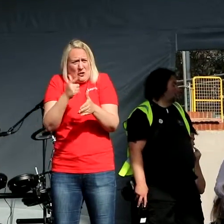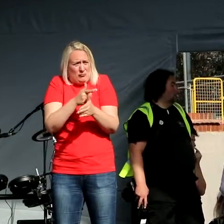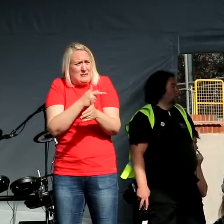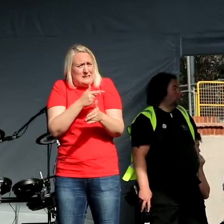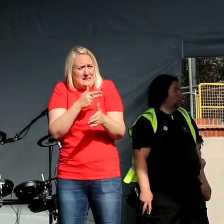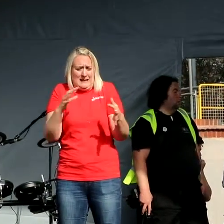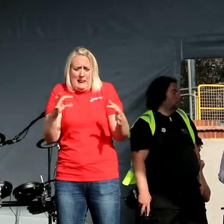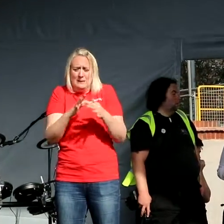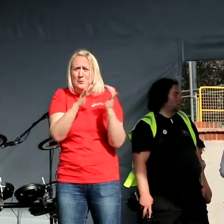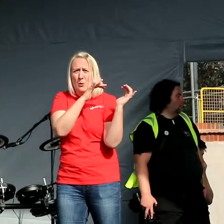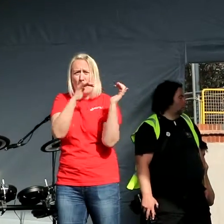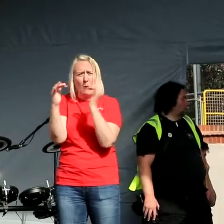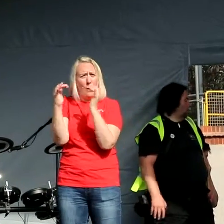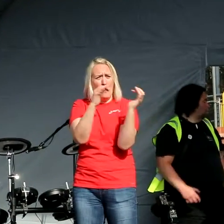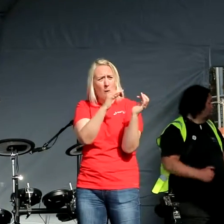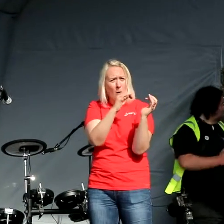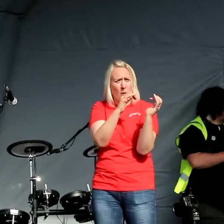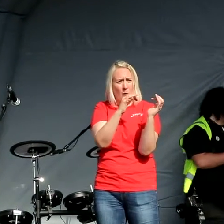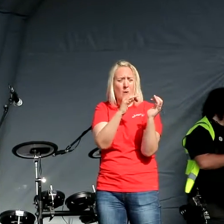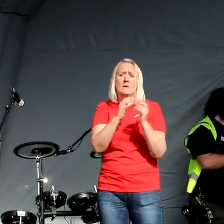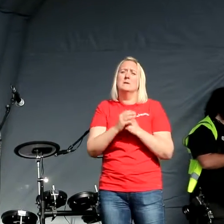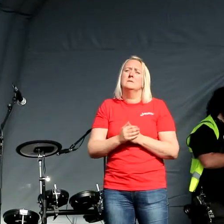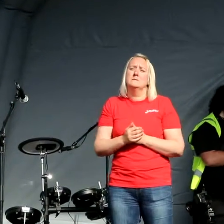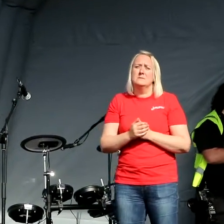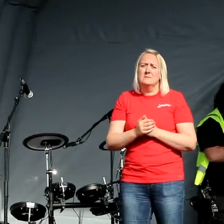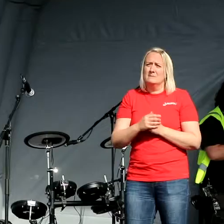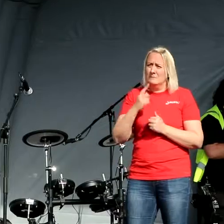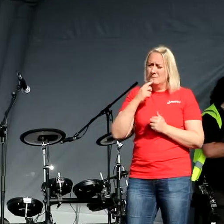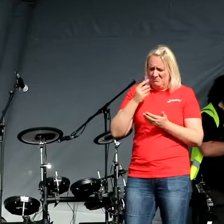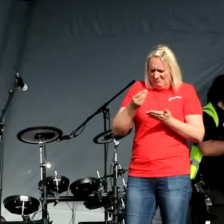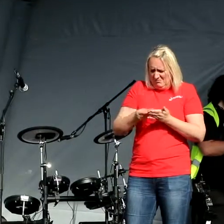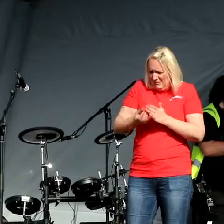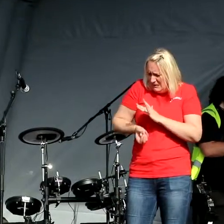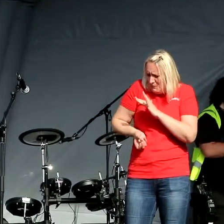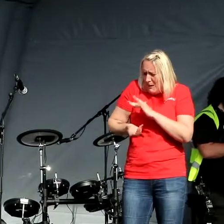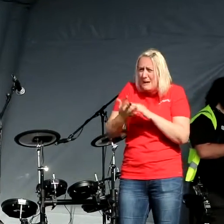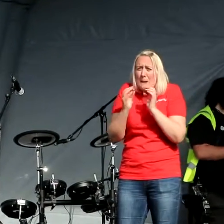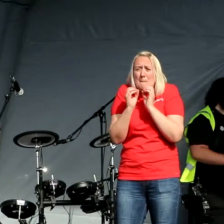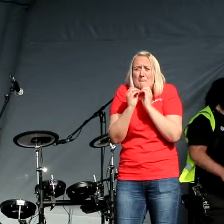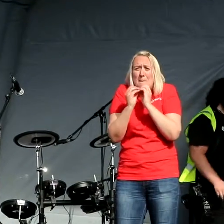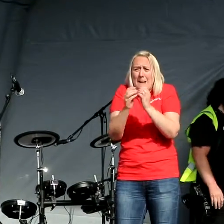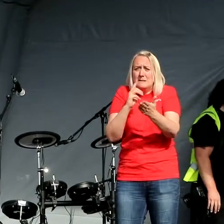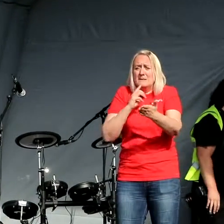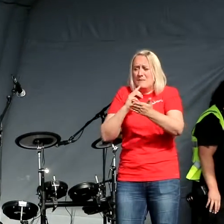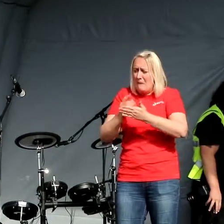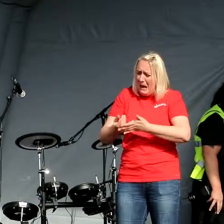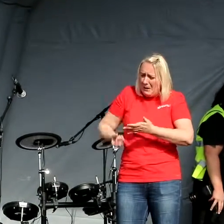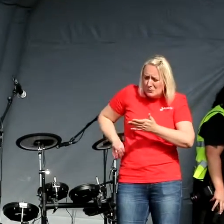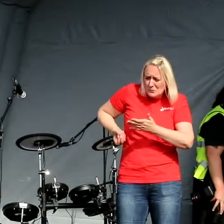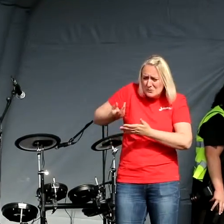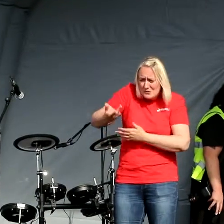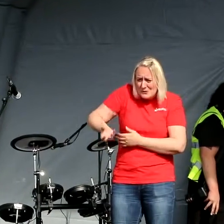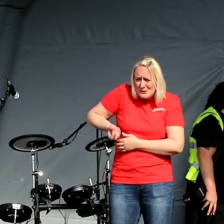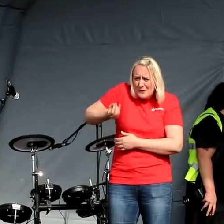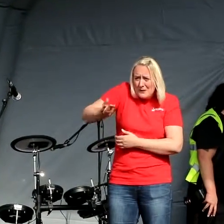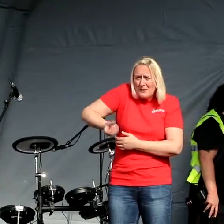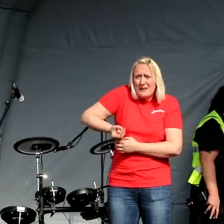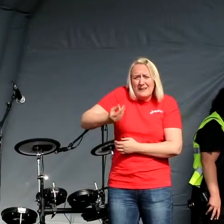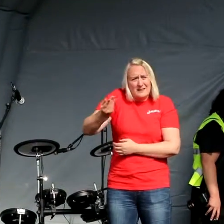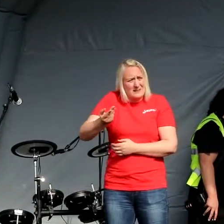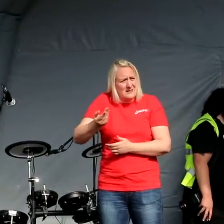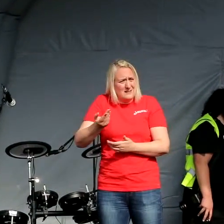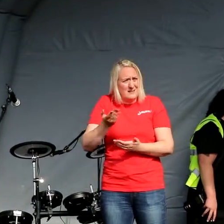terror, which has cost billions and billions of pounds. And what has it created? It has created